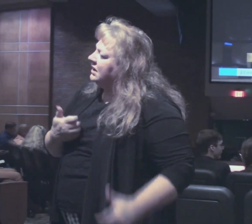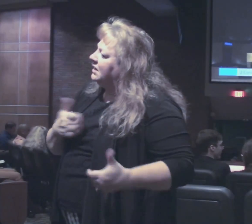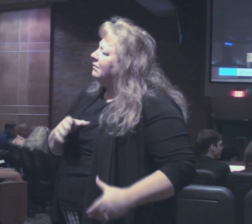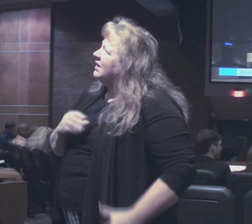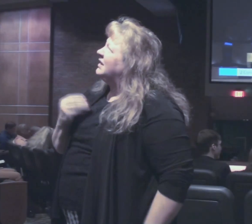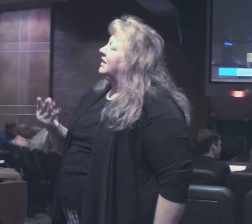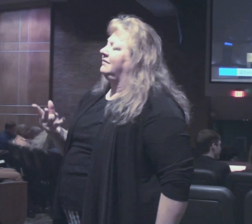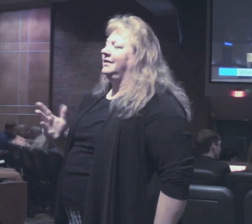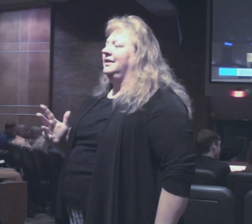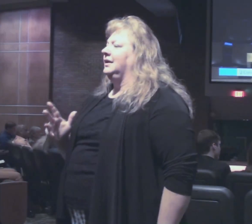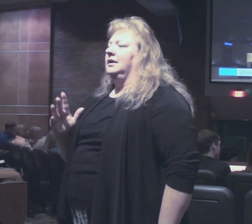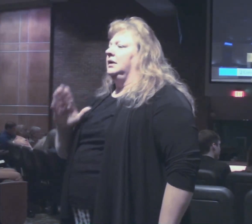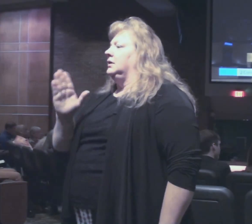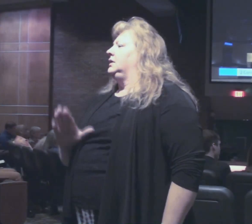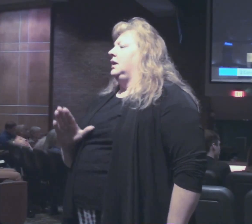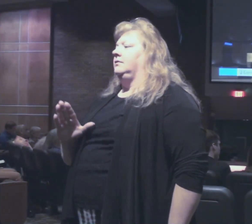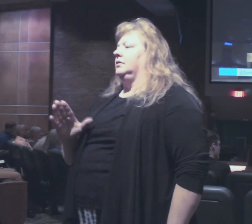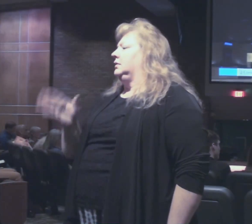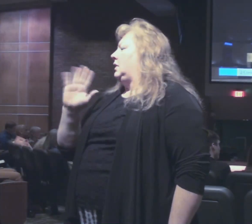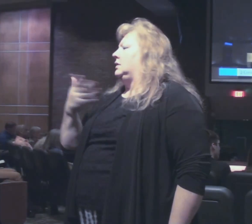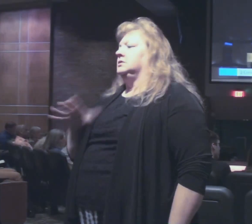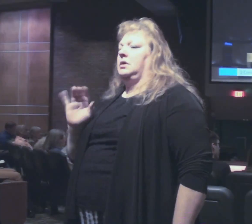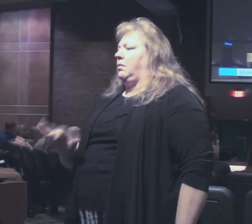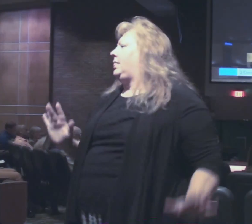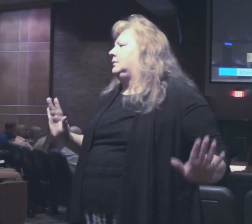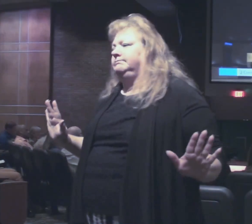This is never acceptable to God.